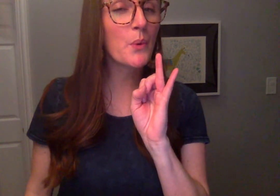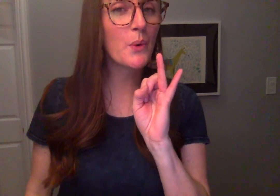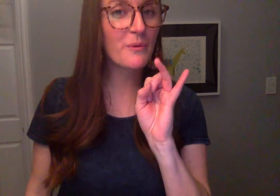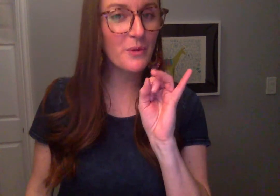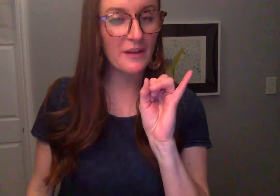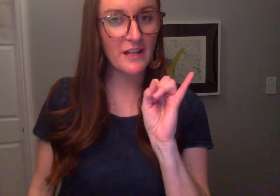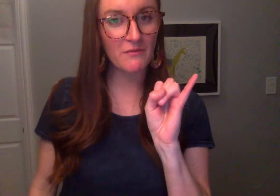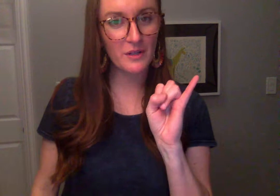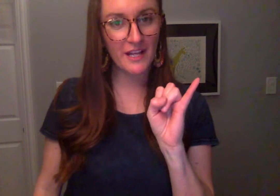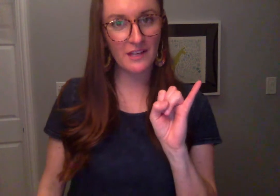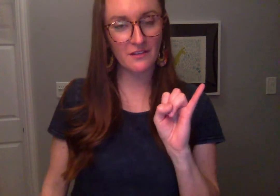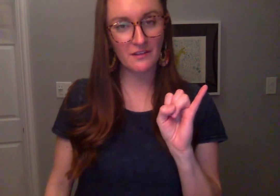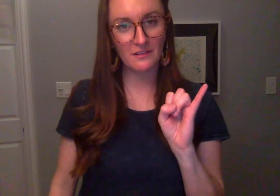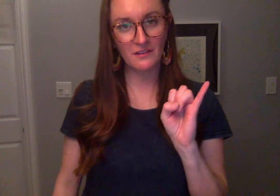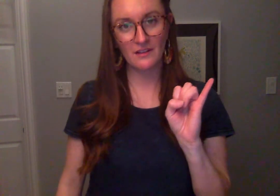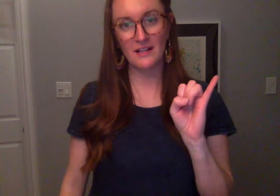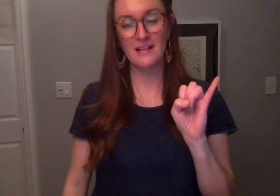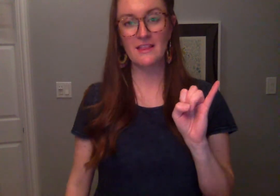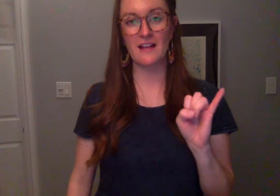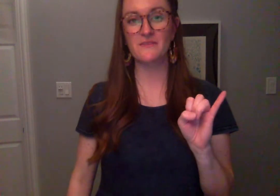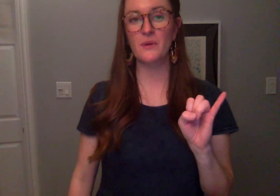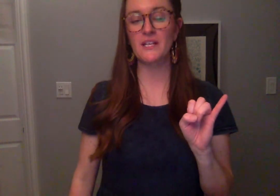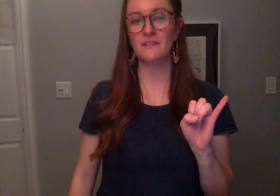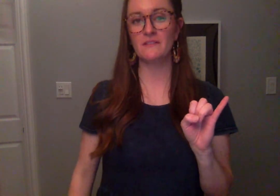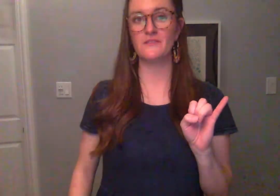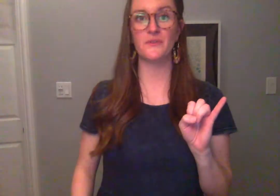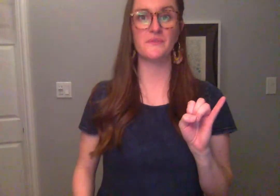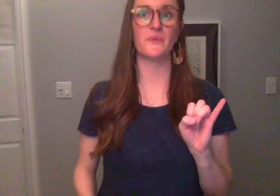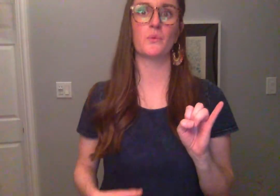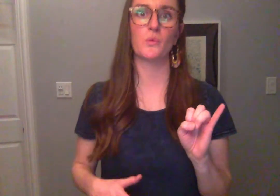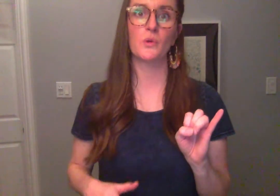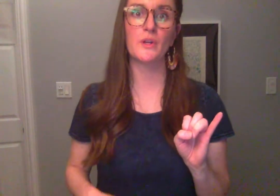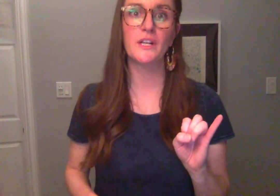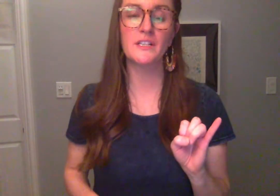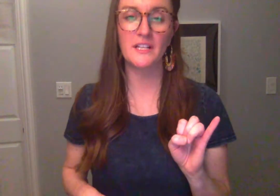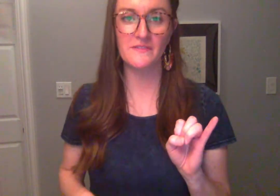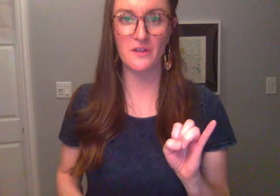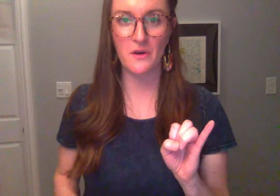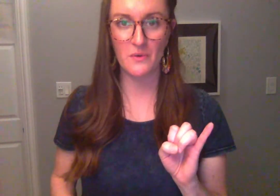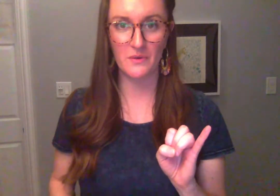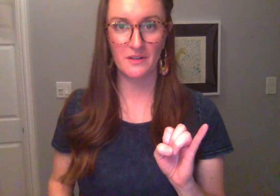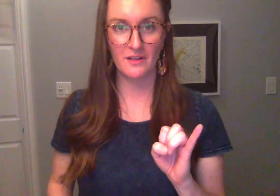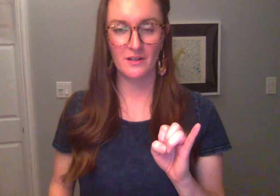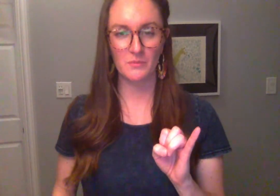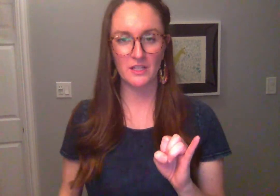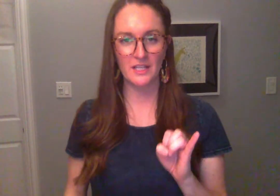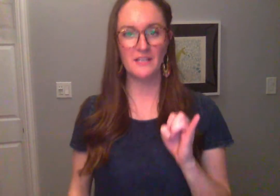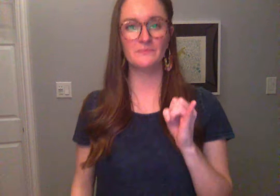Pull out that fourth candle. Last one. Do this one really slow. Breathe in